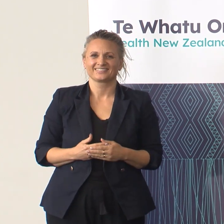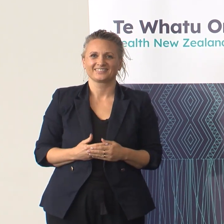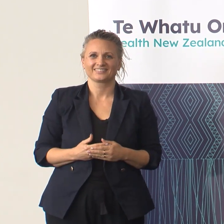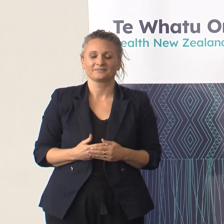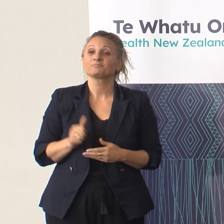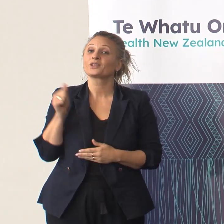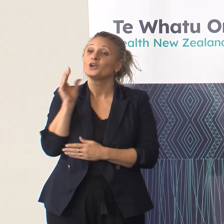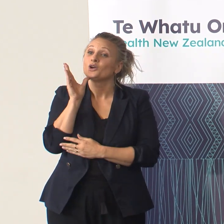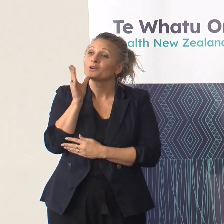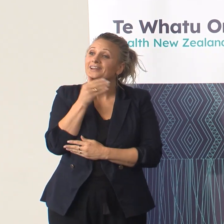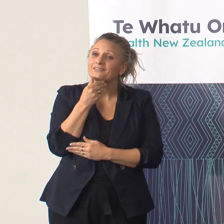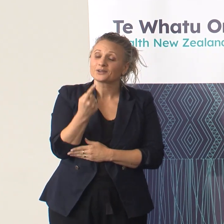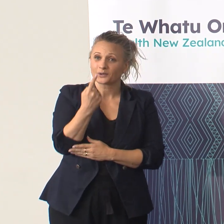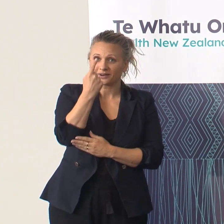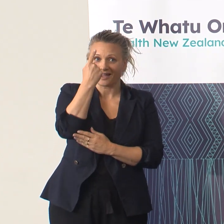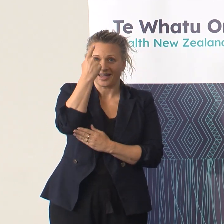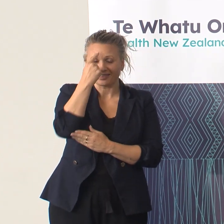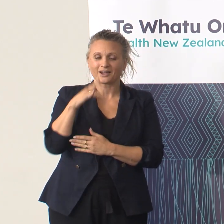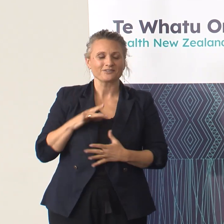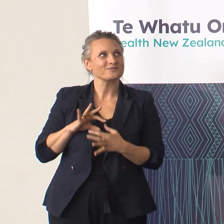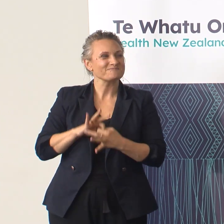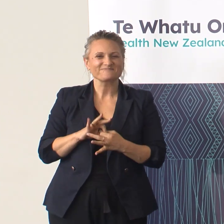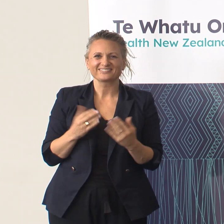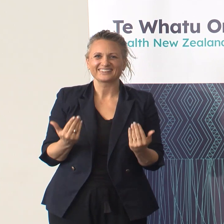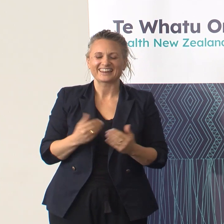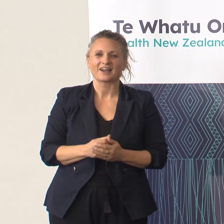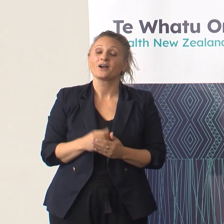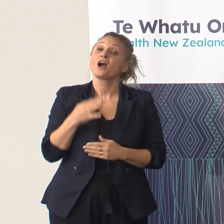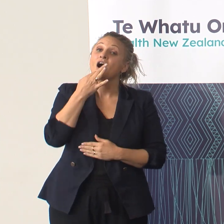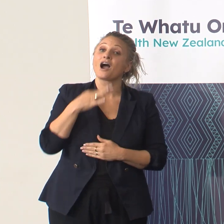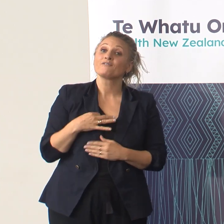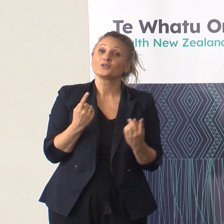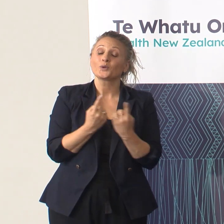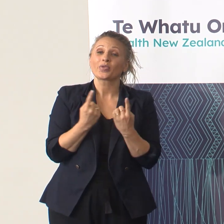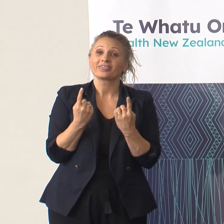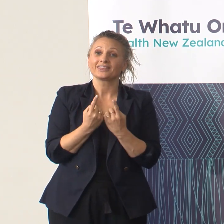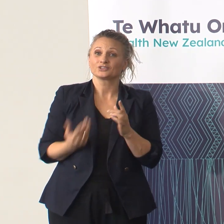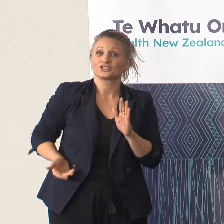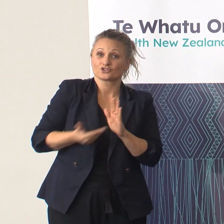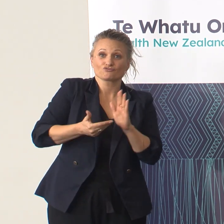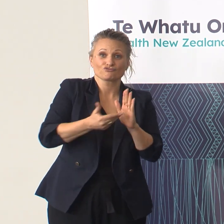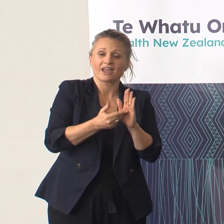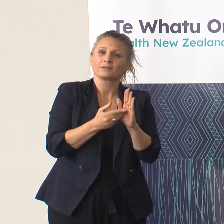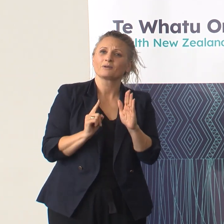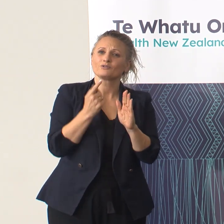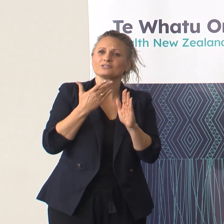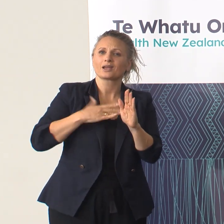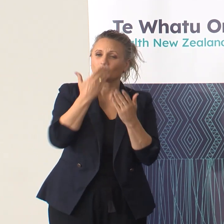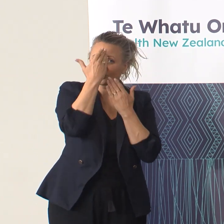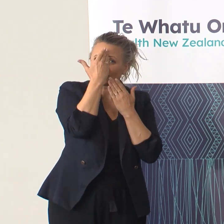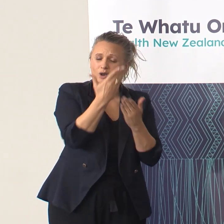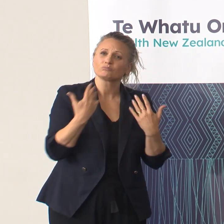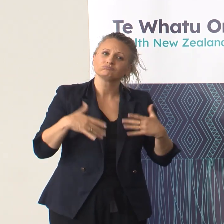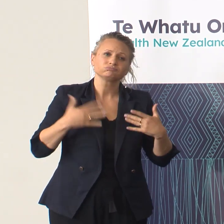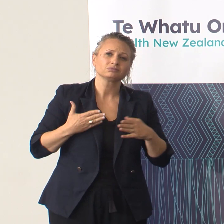Good afternoon, I think we're in now. I've just got a few things to add, and just really want to acknowledge first and foremost, the hard